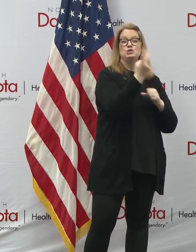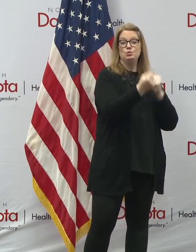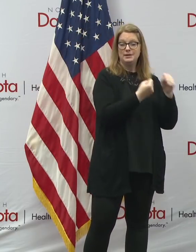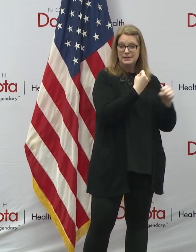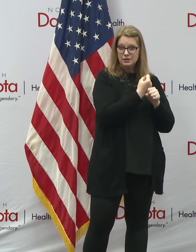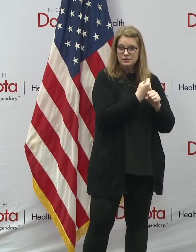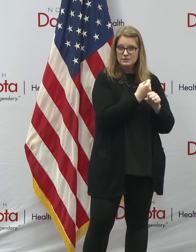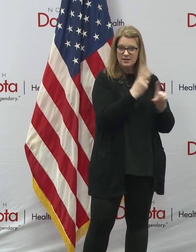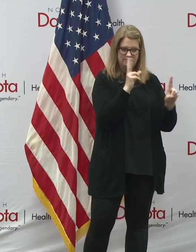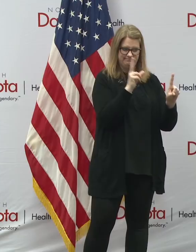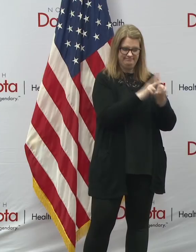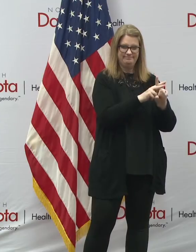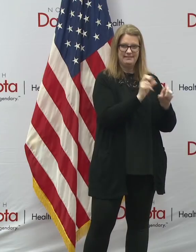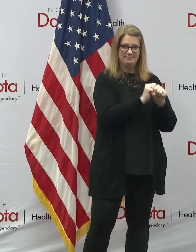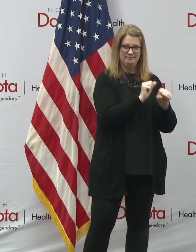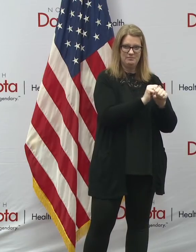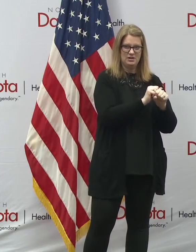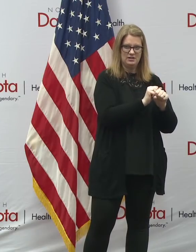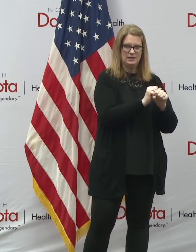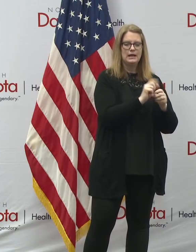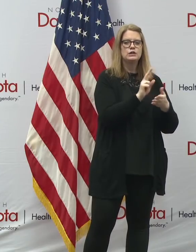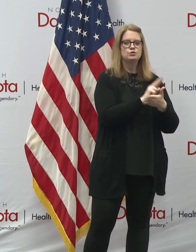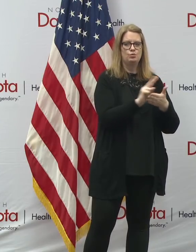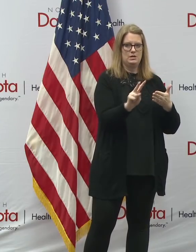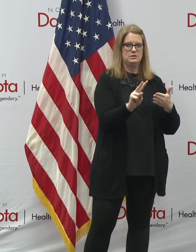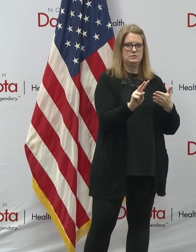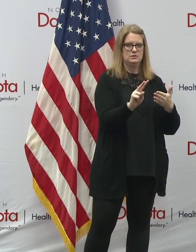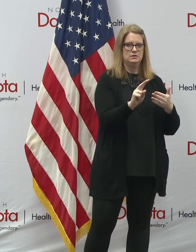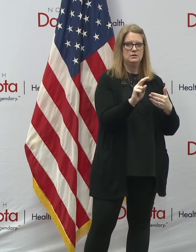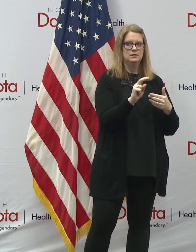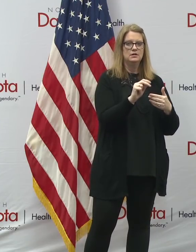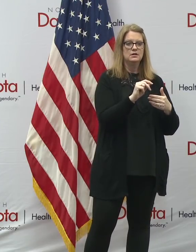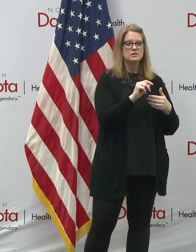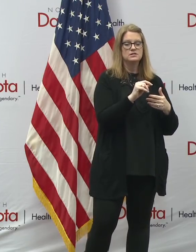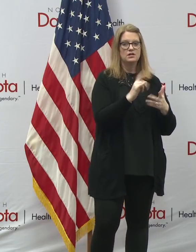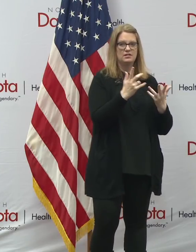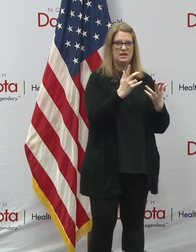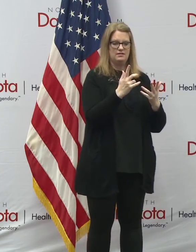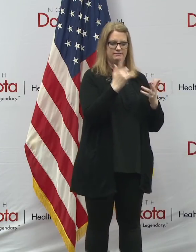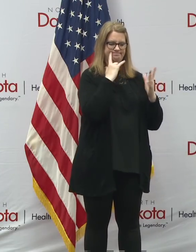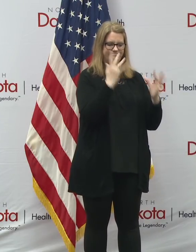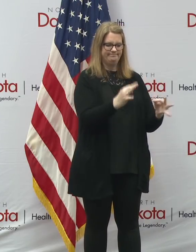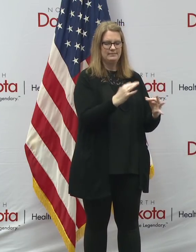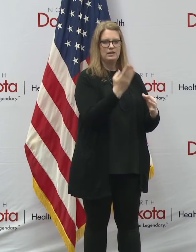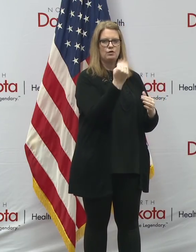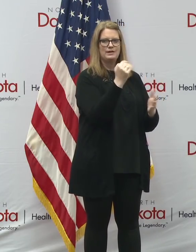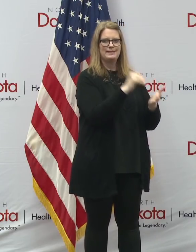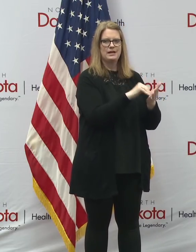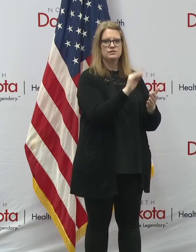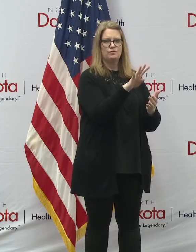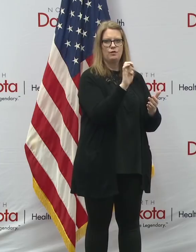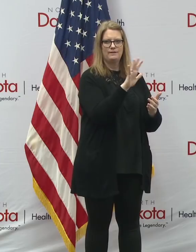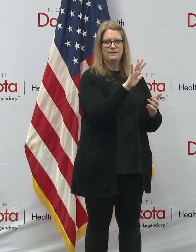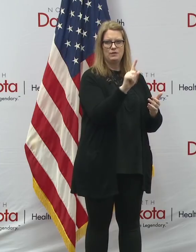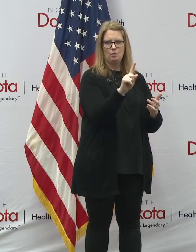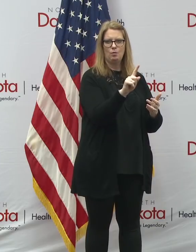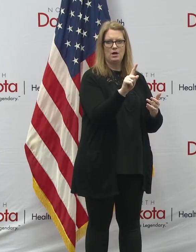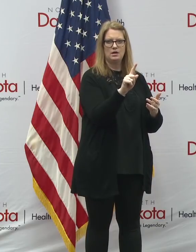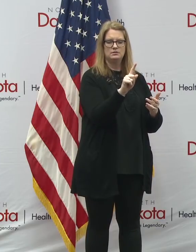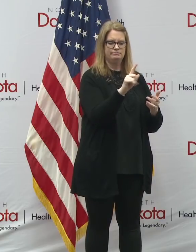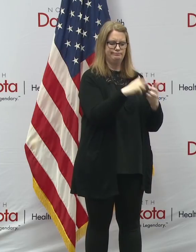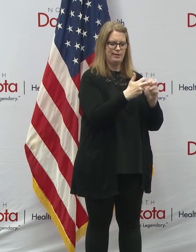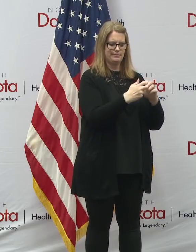claims in the last two weeks. They've processed or adjudicated 14,451 issues